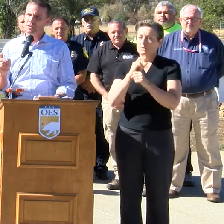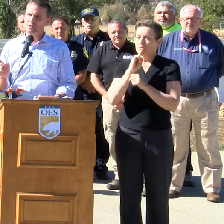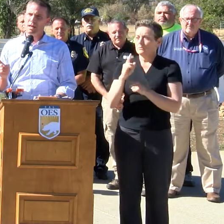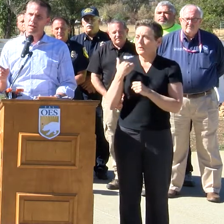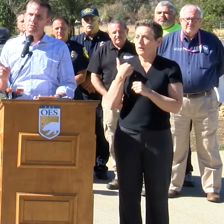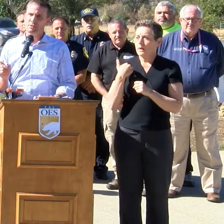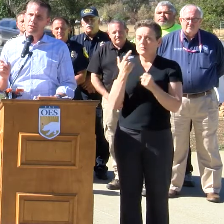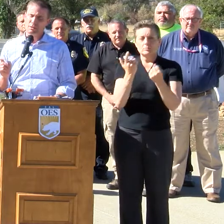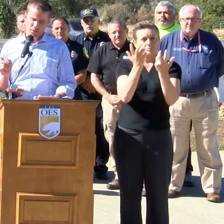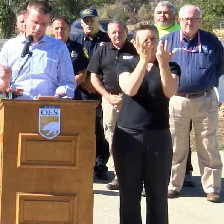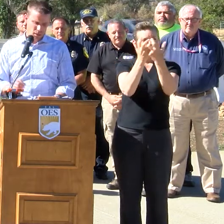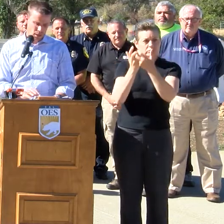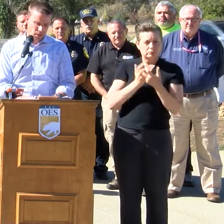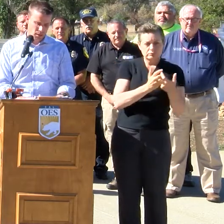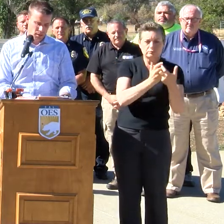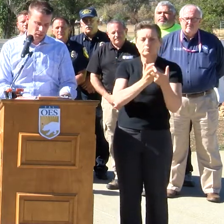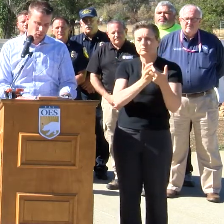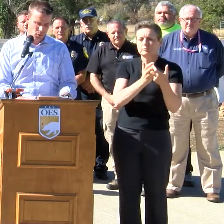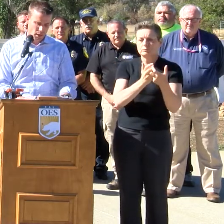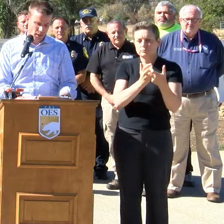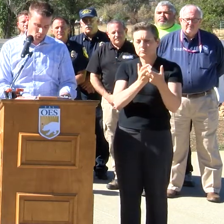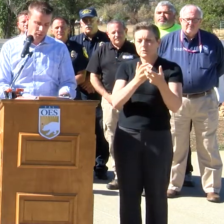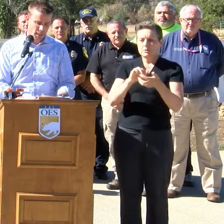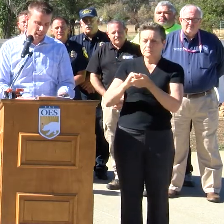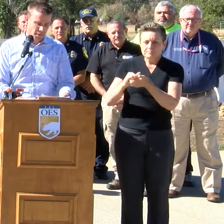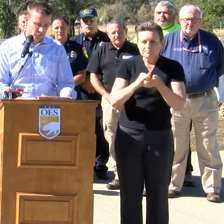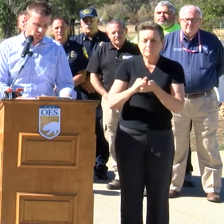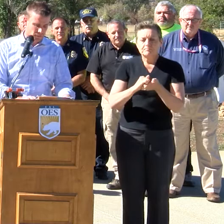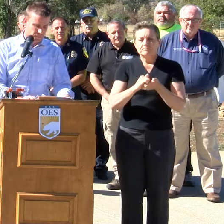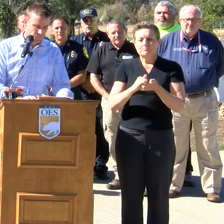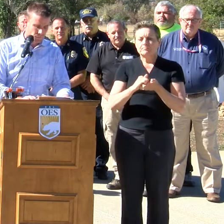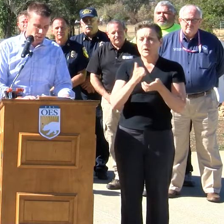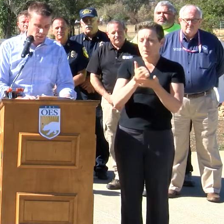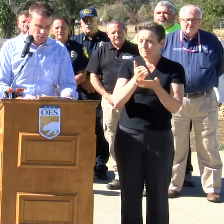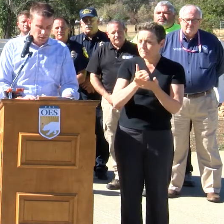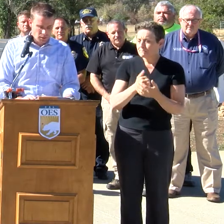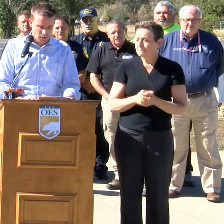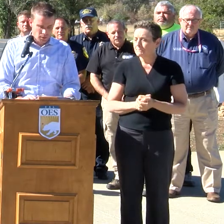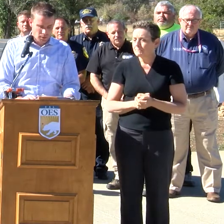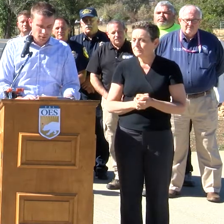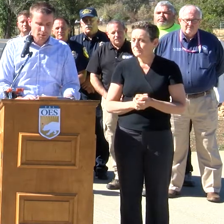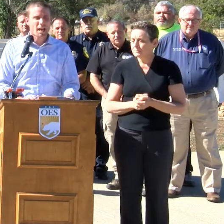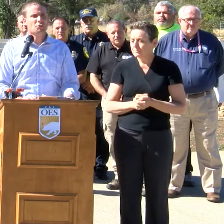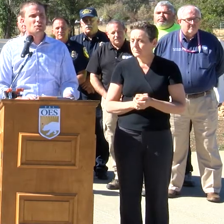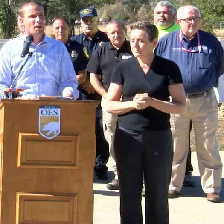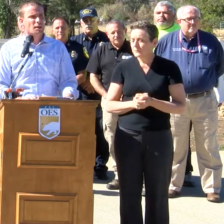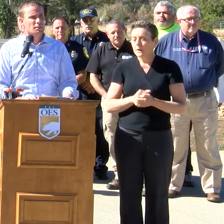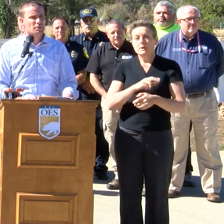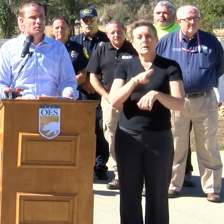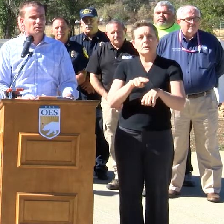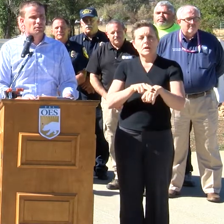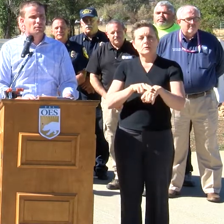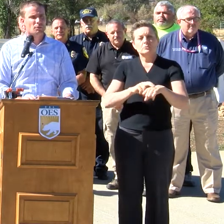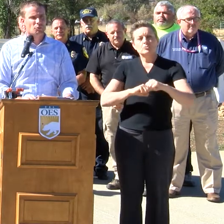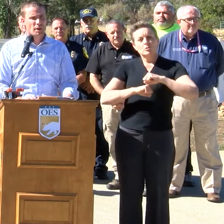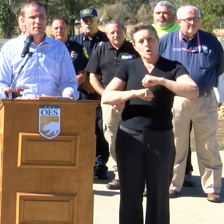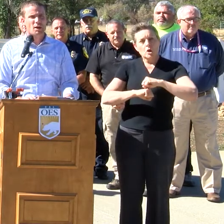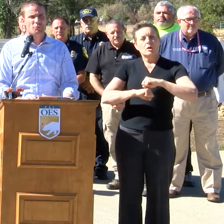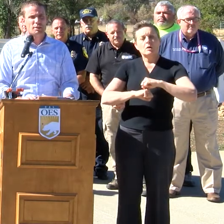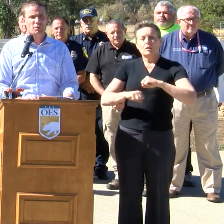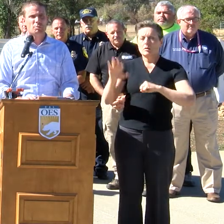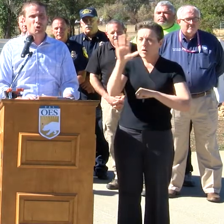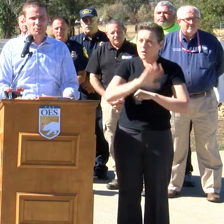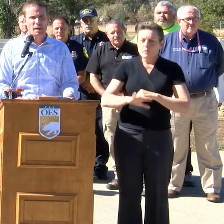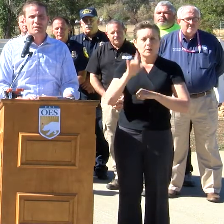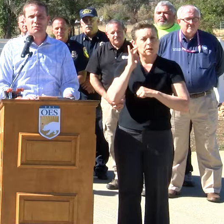we have synchronized and coordinated efforts. The National Guard throughout